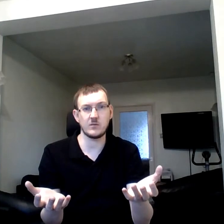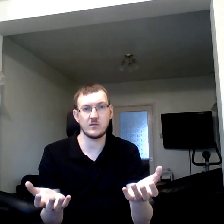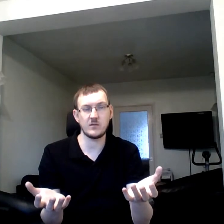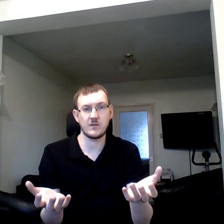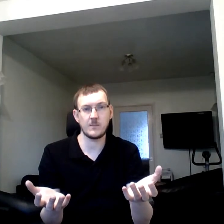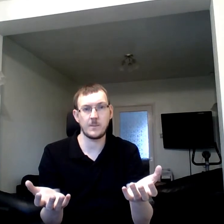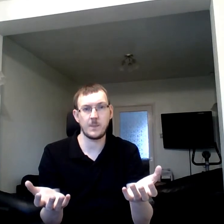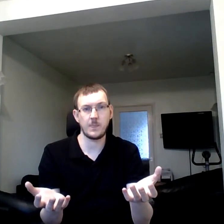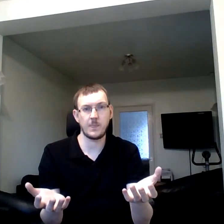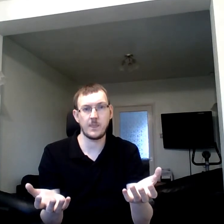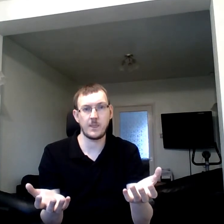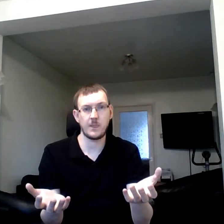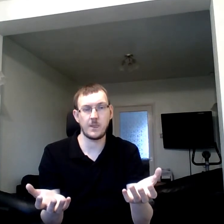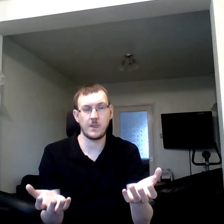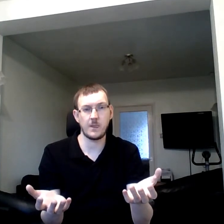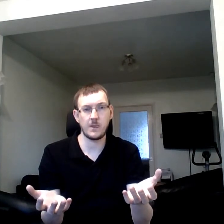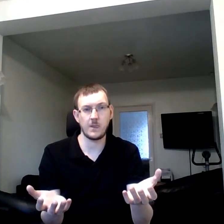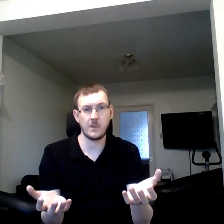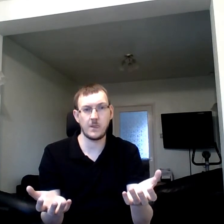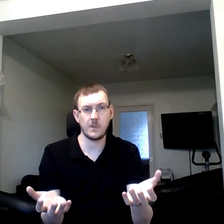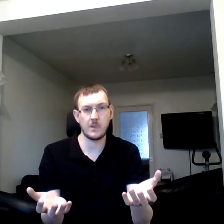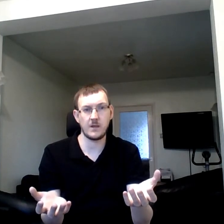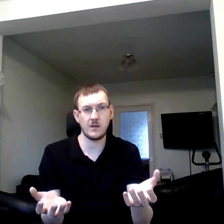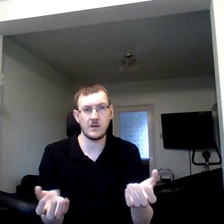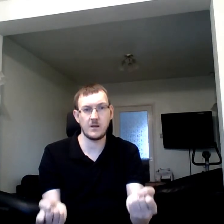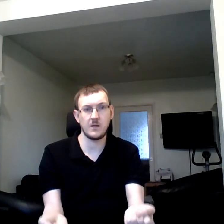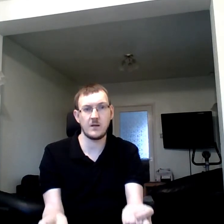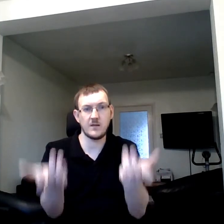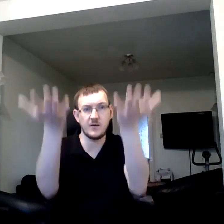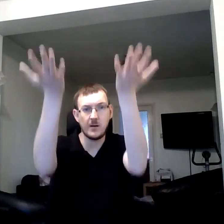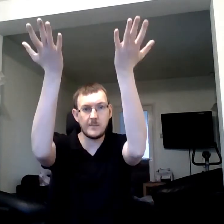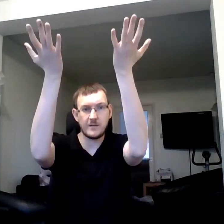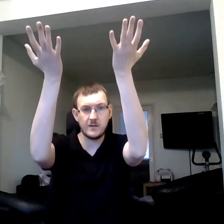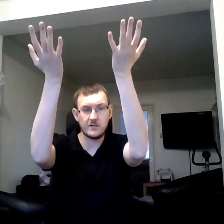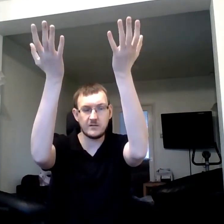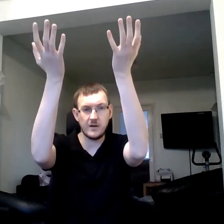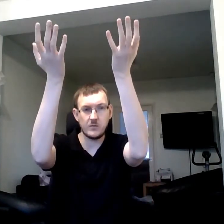give up. So